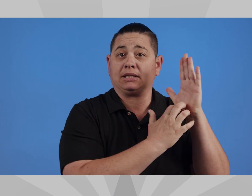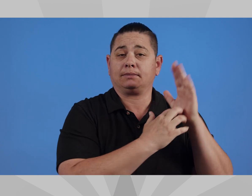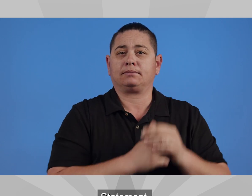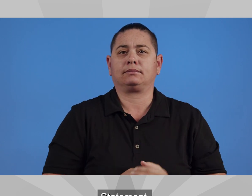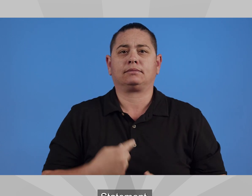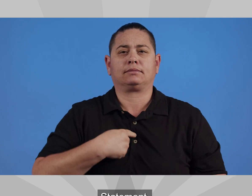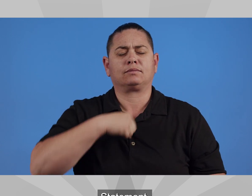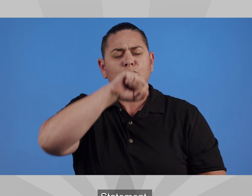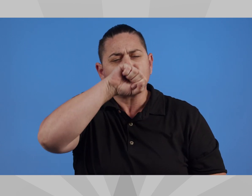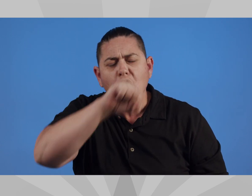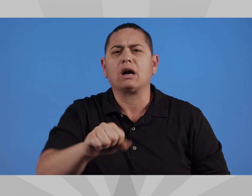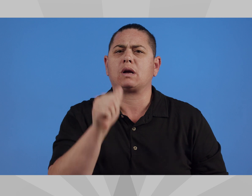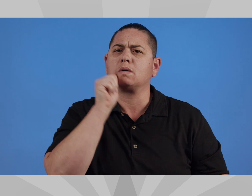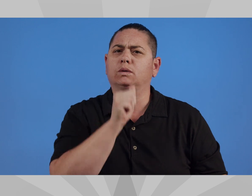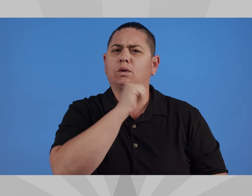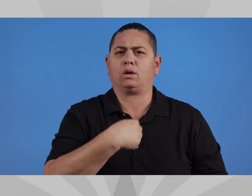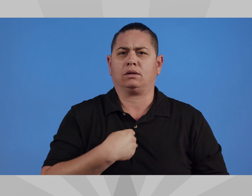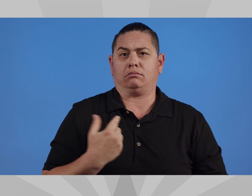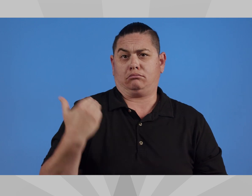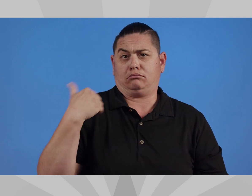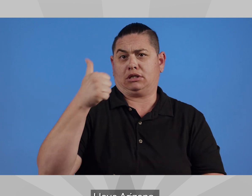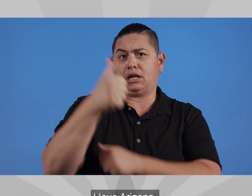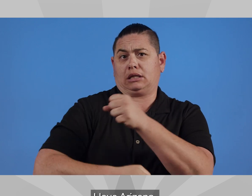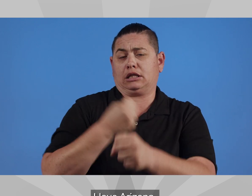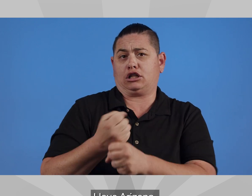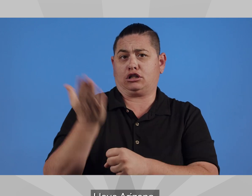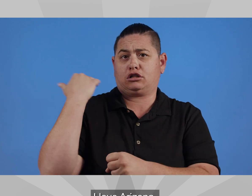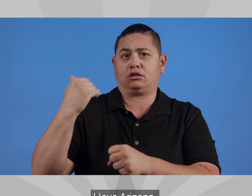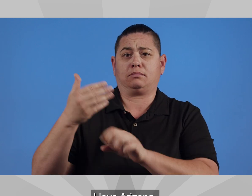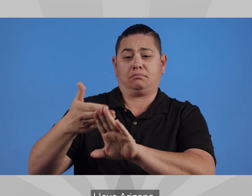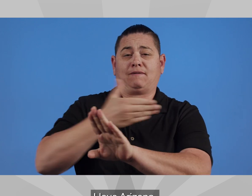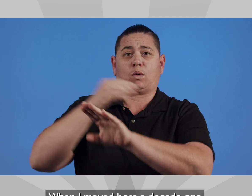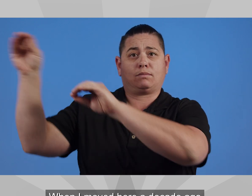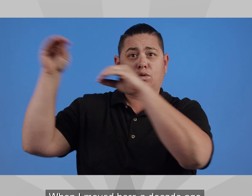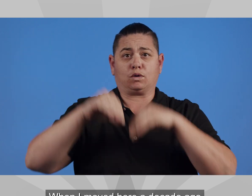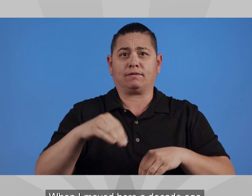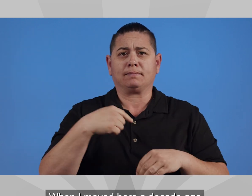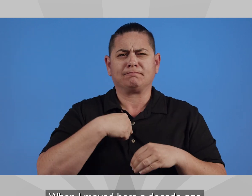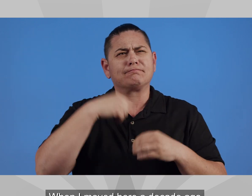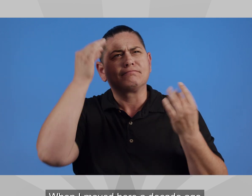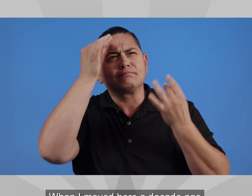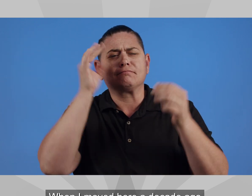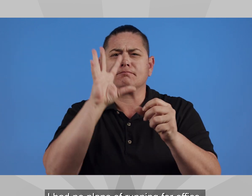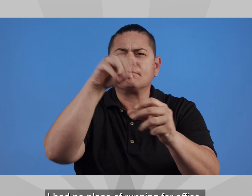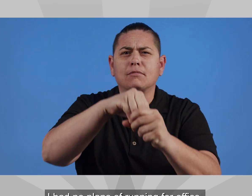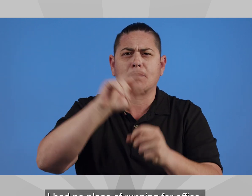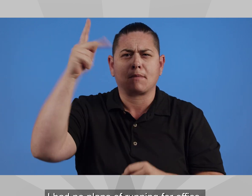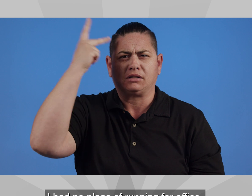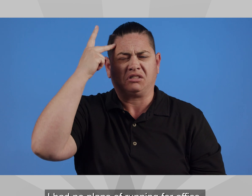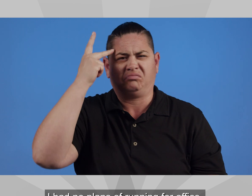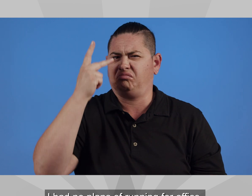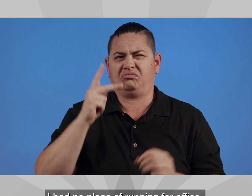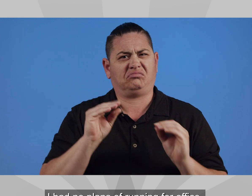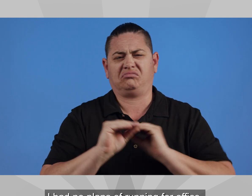Statement I love Arizona. When I moved here a decade ago, I had